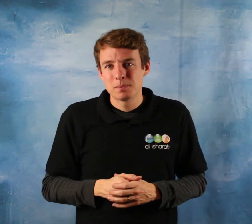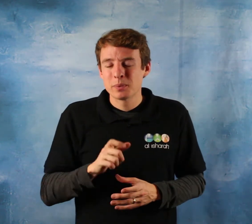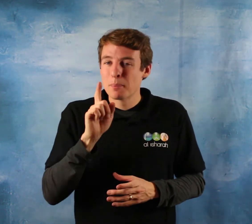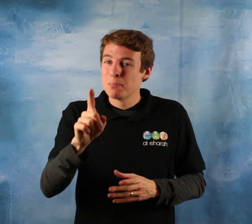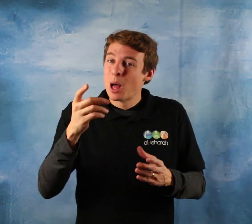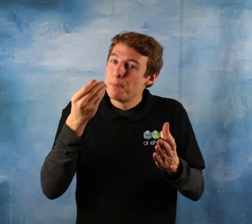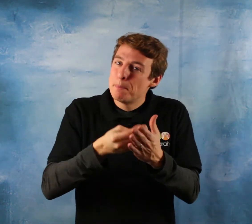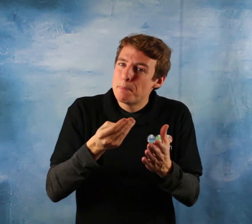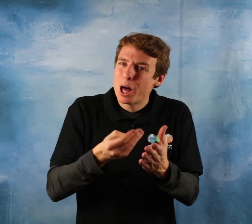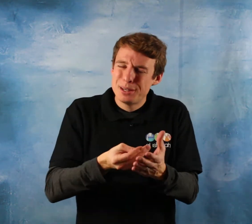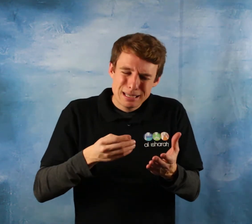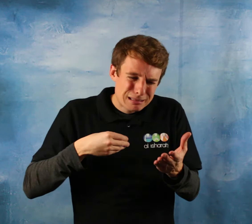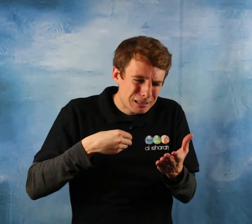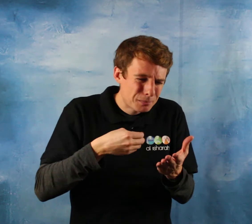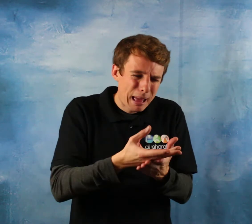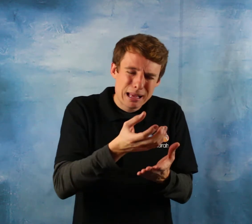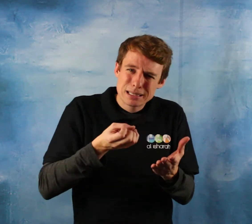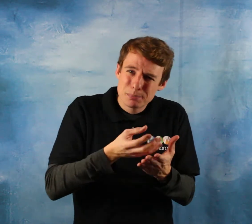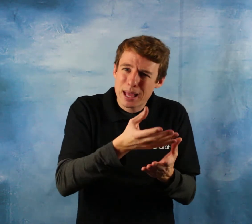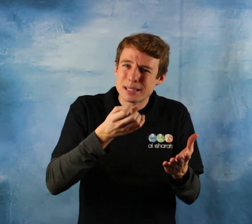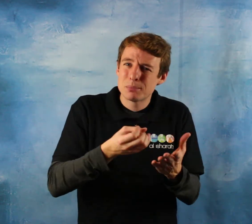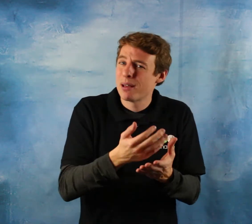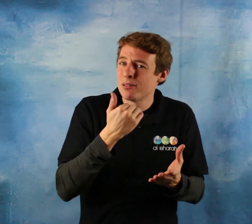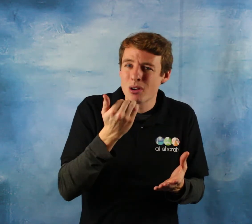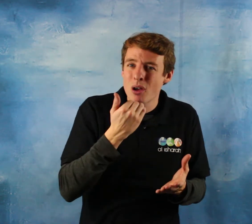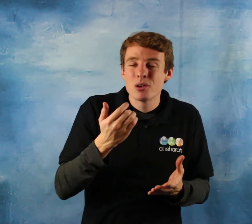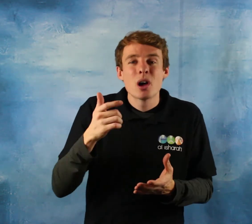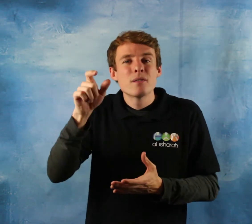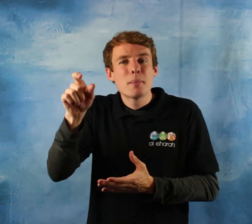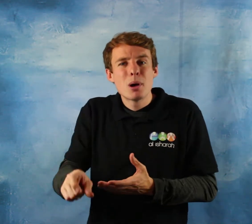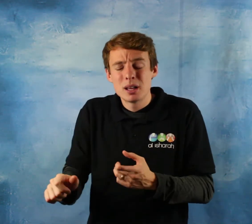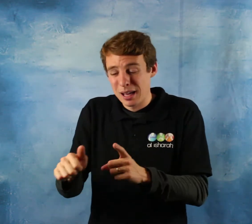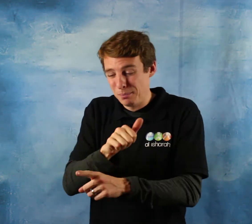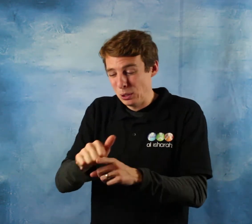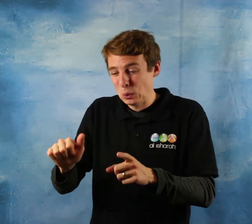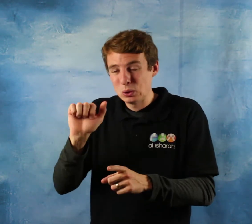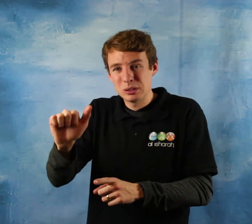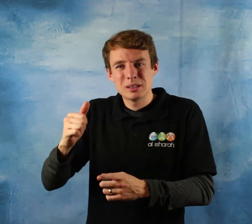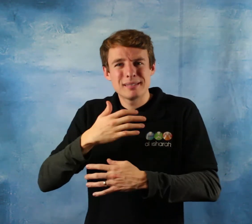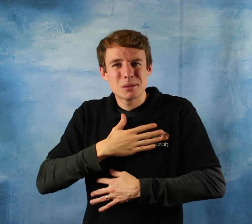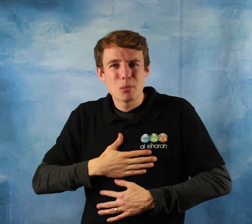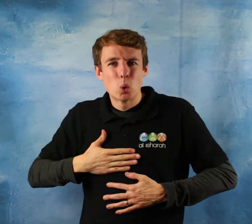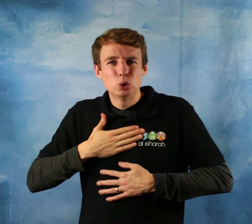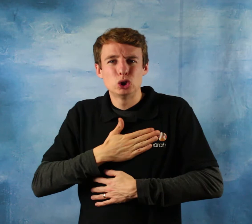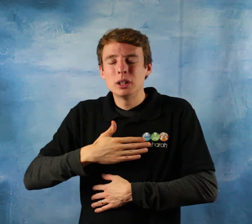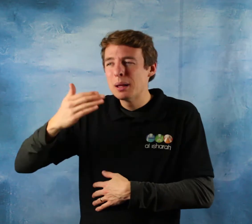someone's emotions and many of these statistics relate to domestic violence between spouses